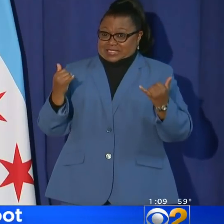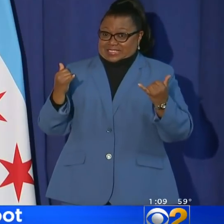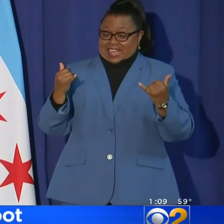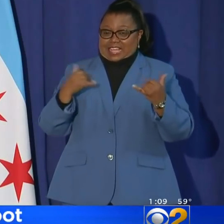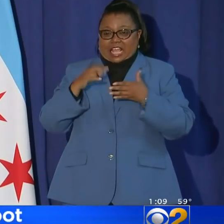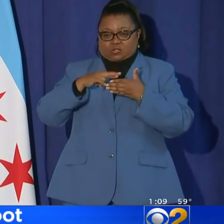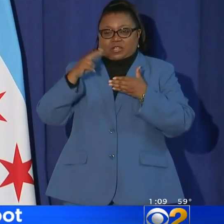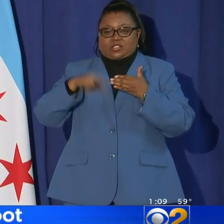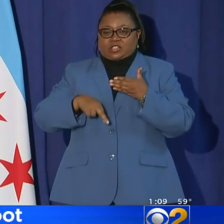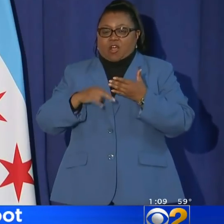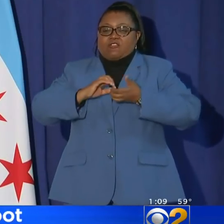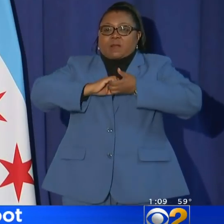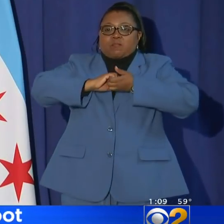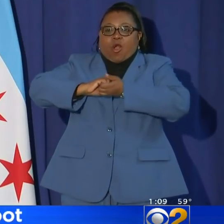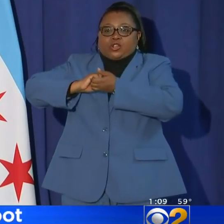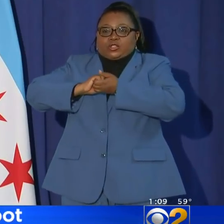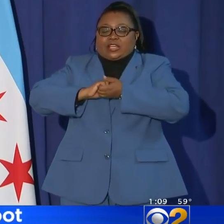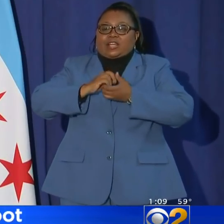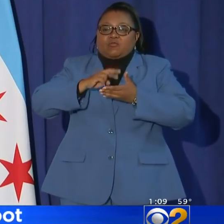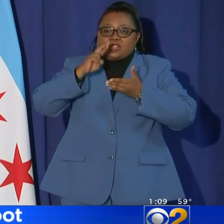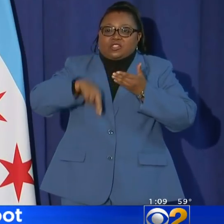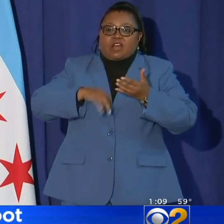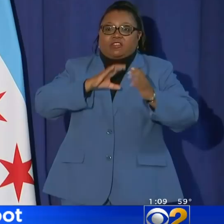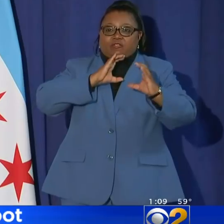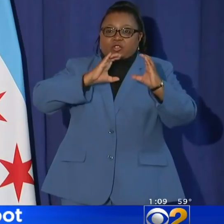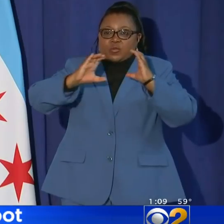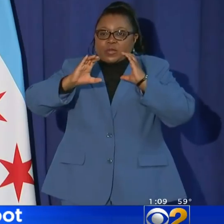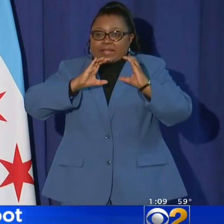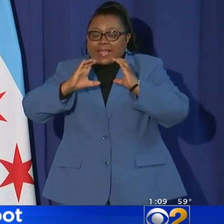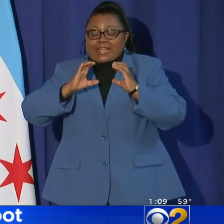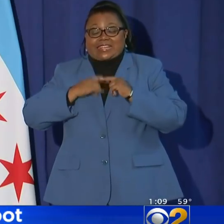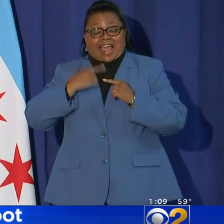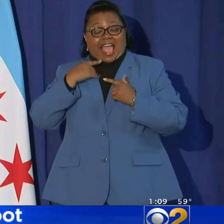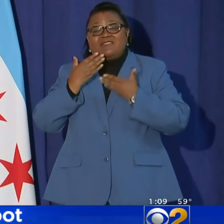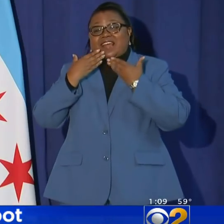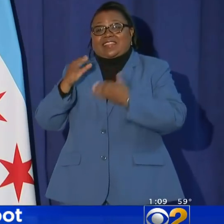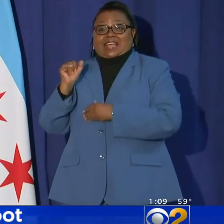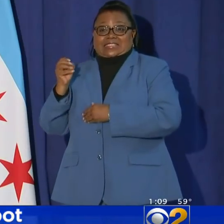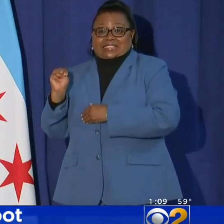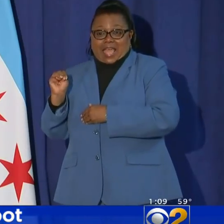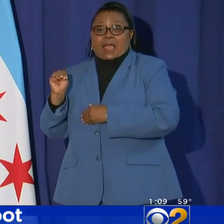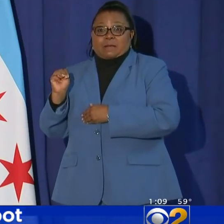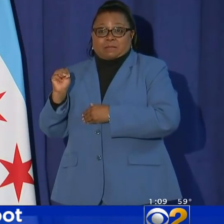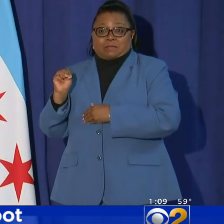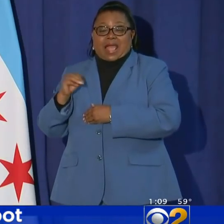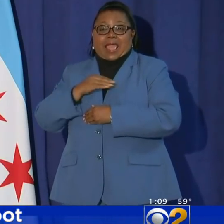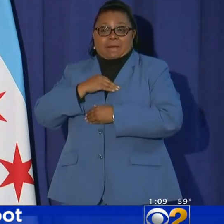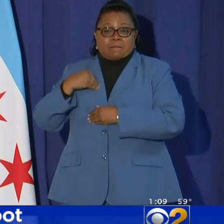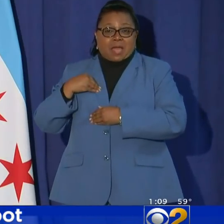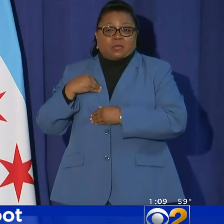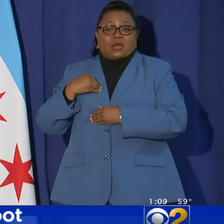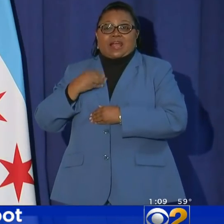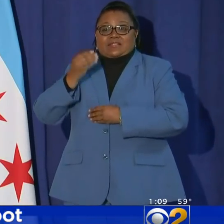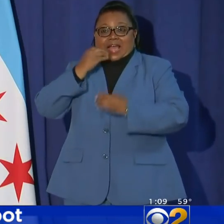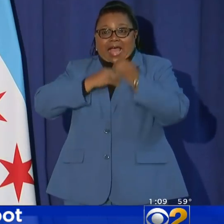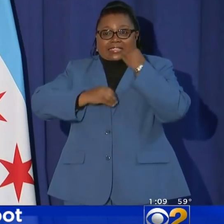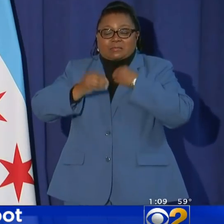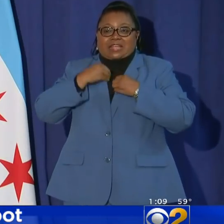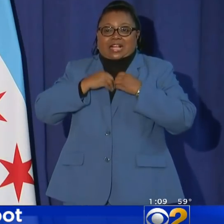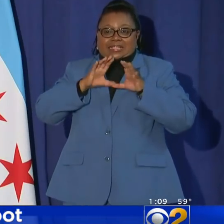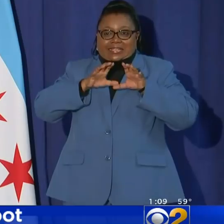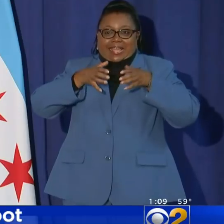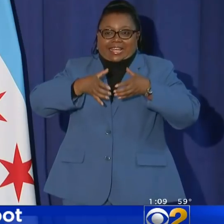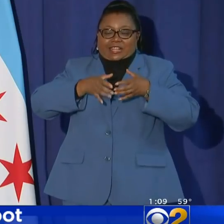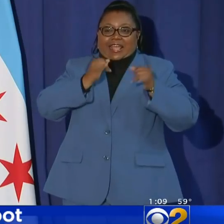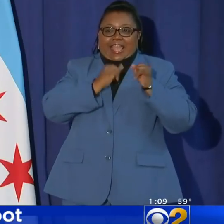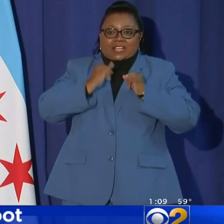is a result of partnership. It's a result of communications. And I've got to thank Sam and members of the hospitality industry,